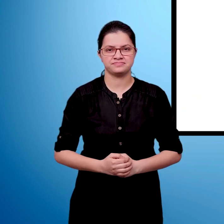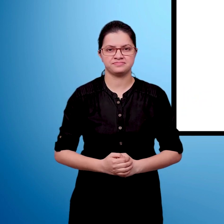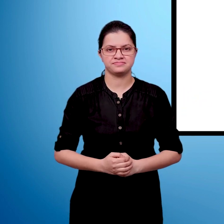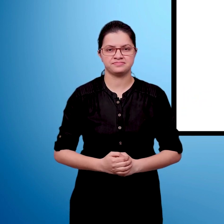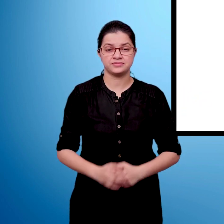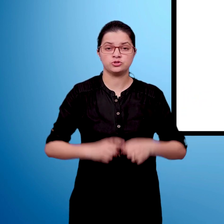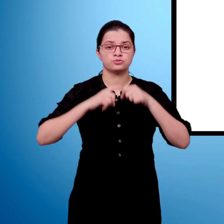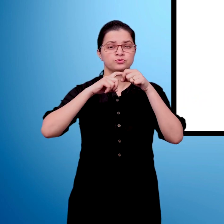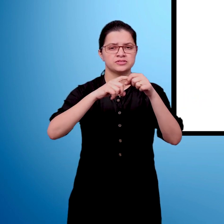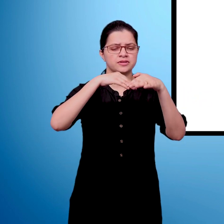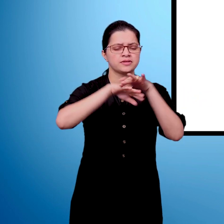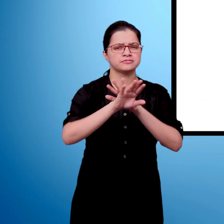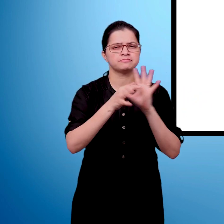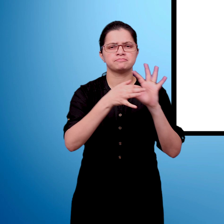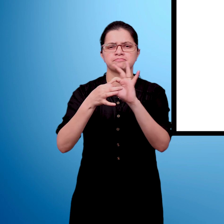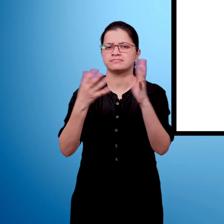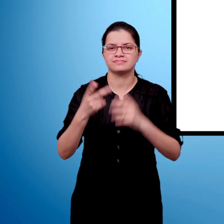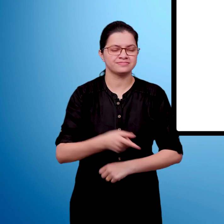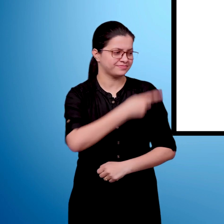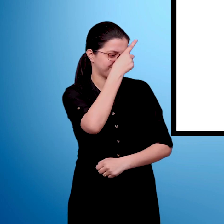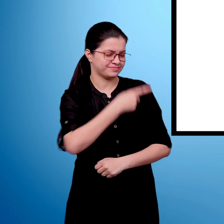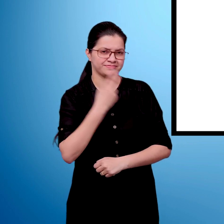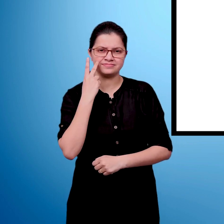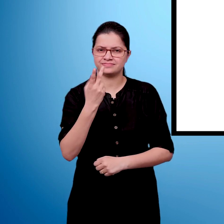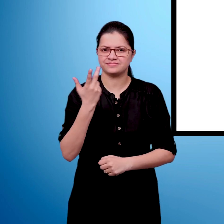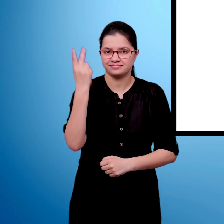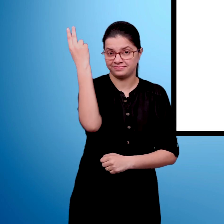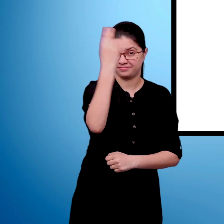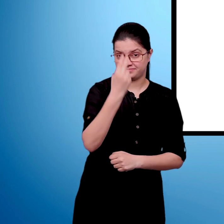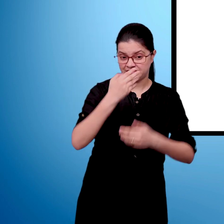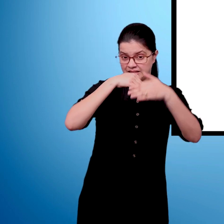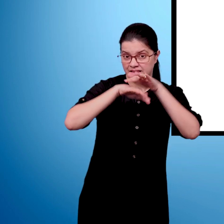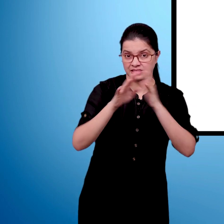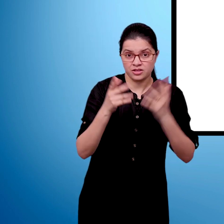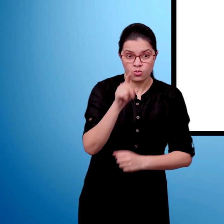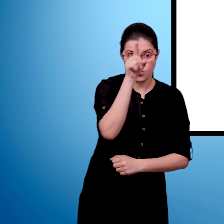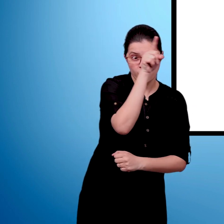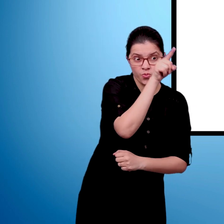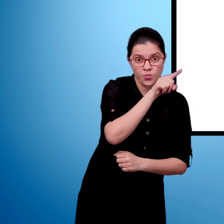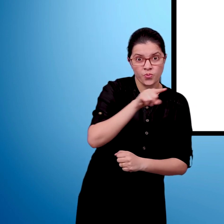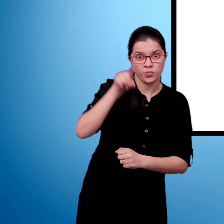A. Draw round objects in circle and long objects in rectangle.